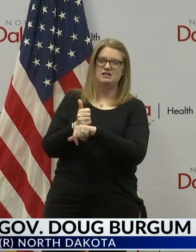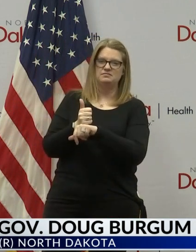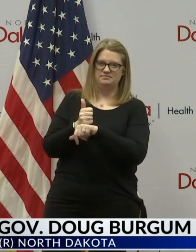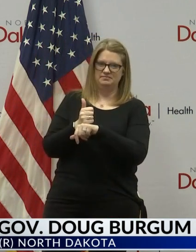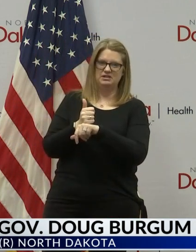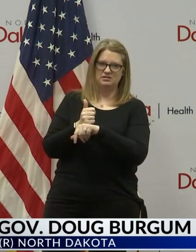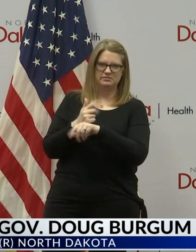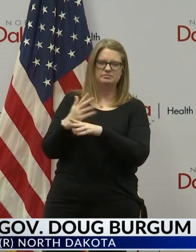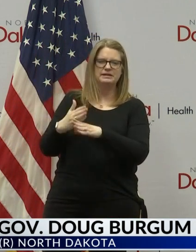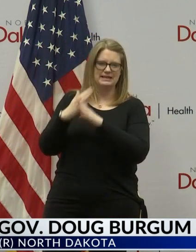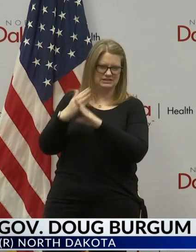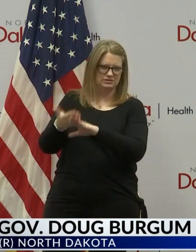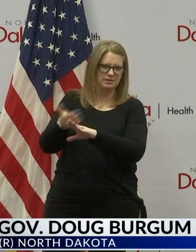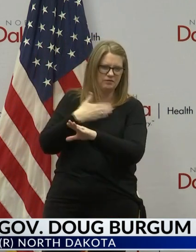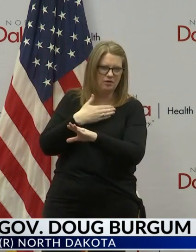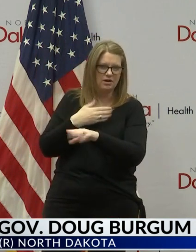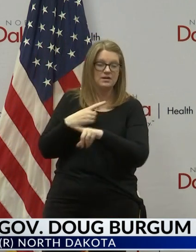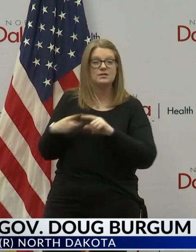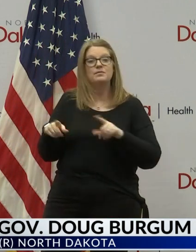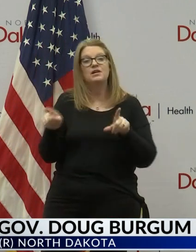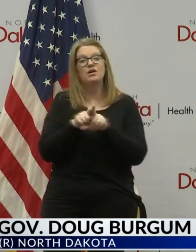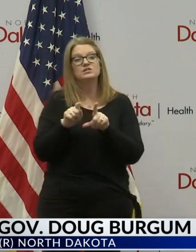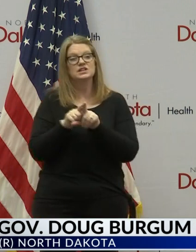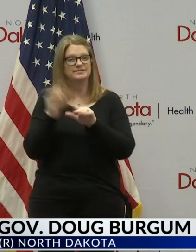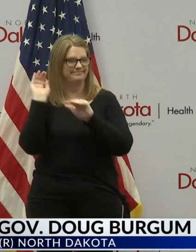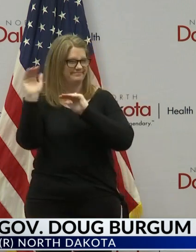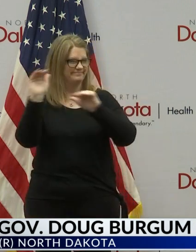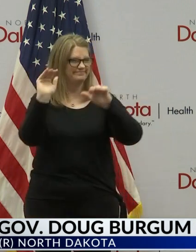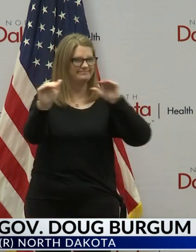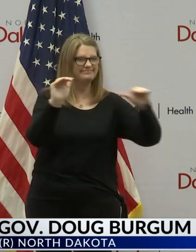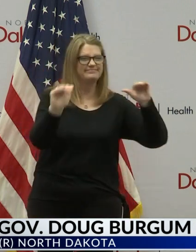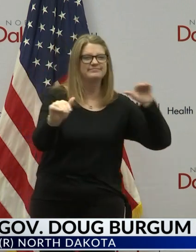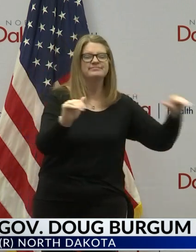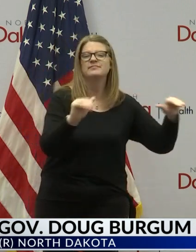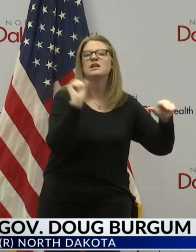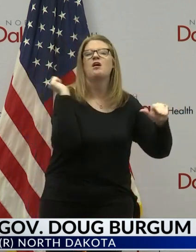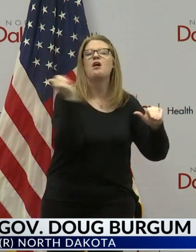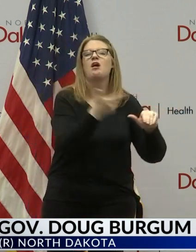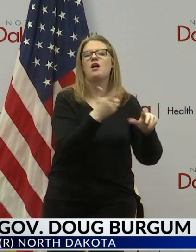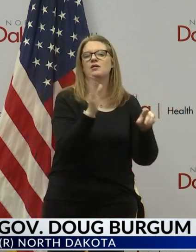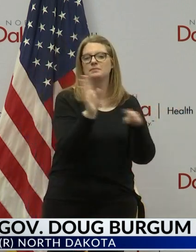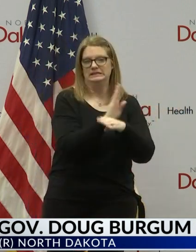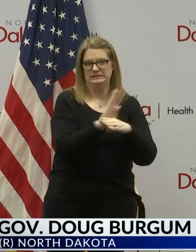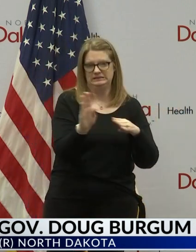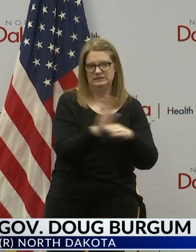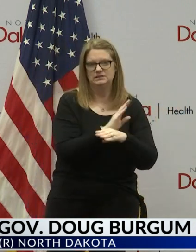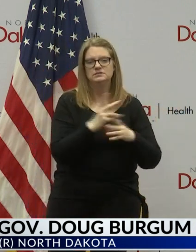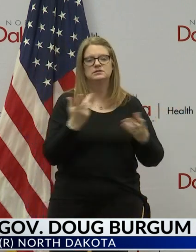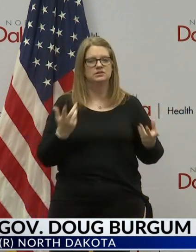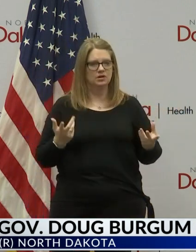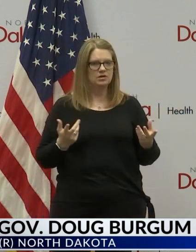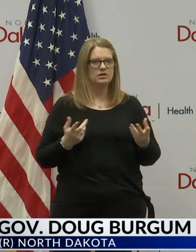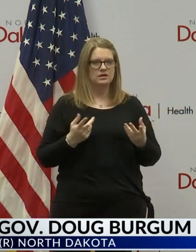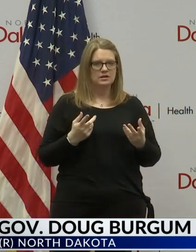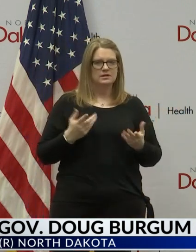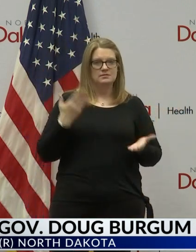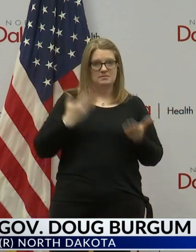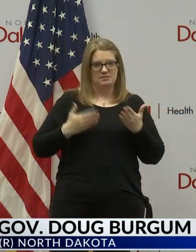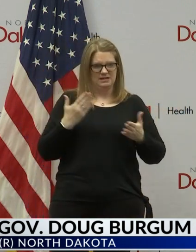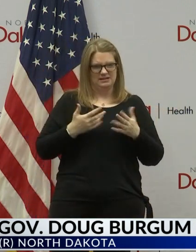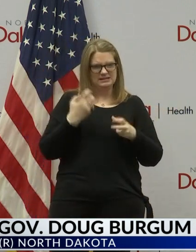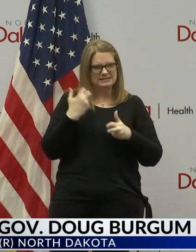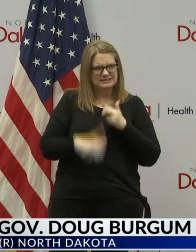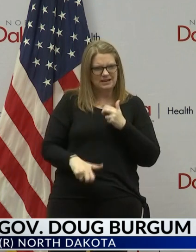this is probably a good recognition for all employers who've got people who work in situations where they maybe have difficulty maintaining